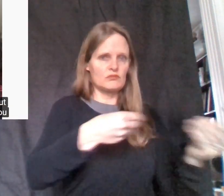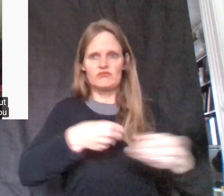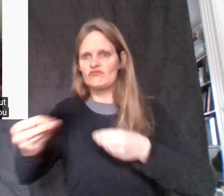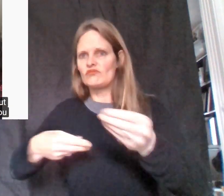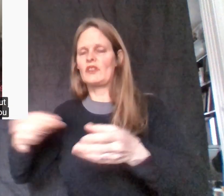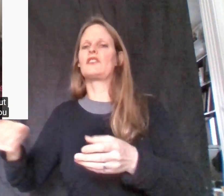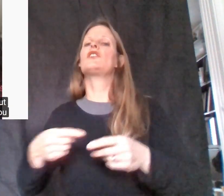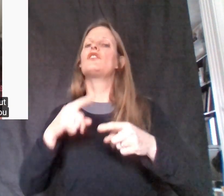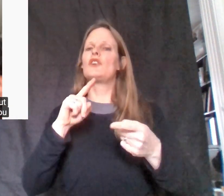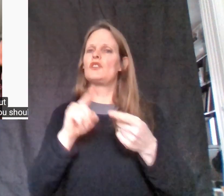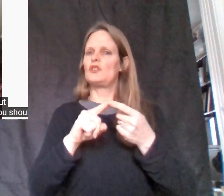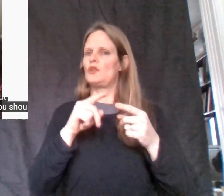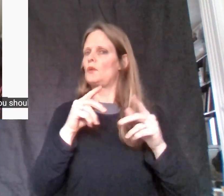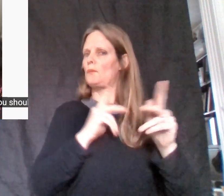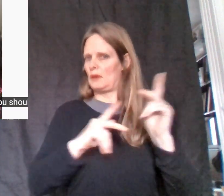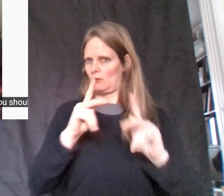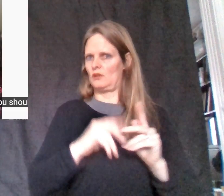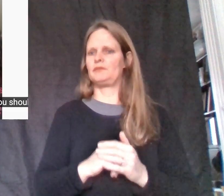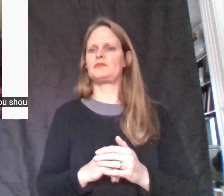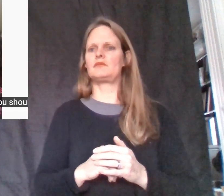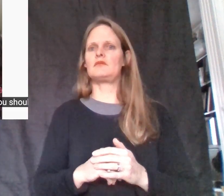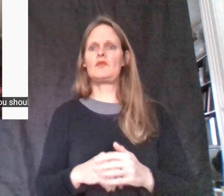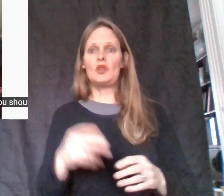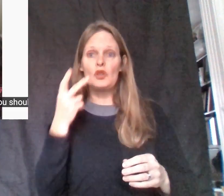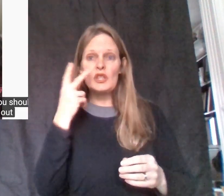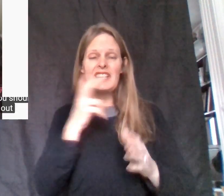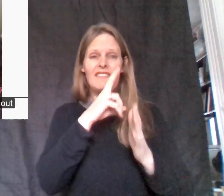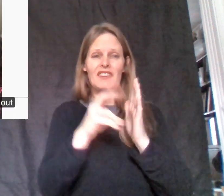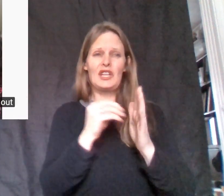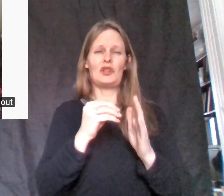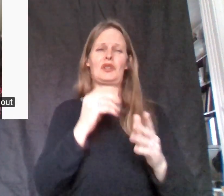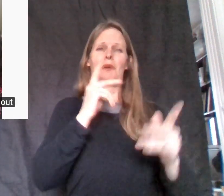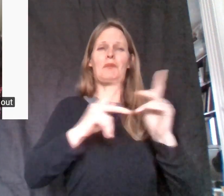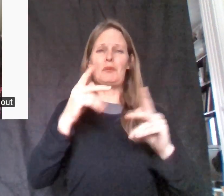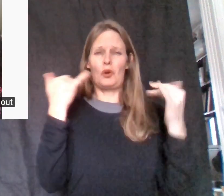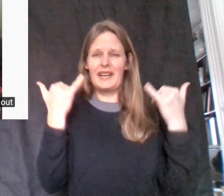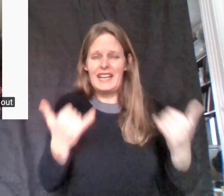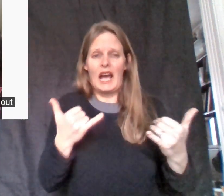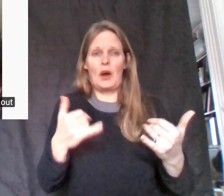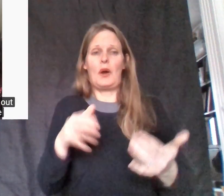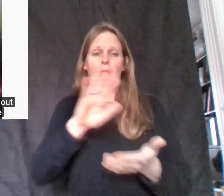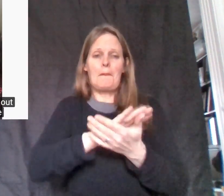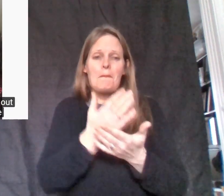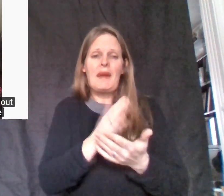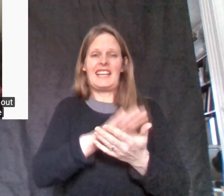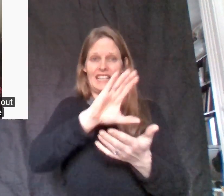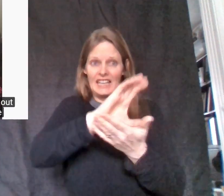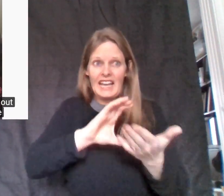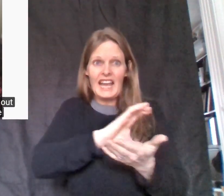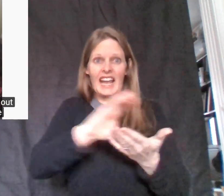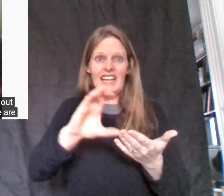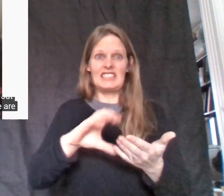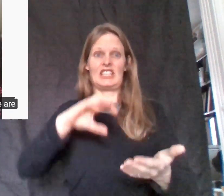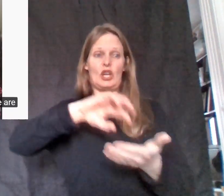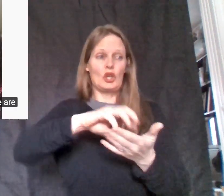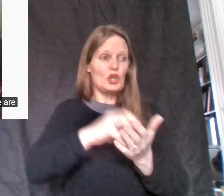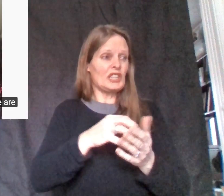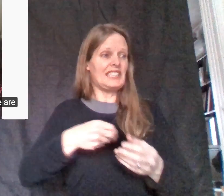And you should see the videos that are coming out. People are baking cakes. People are giving out cookies